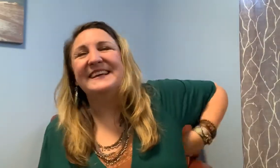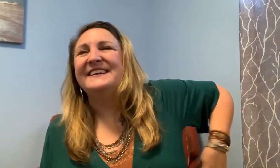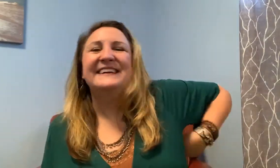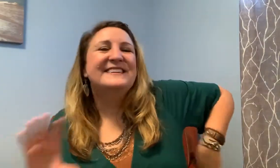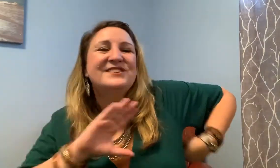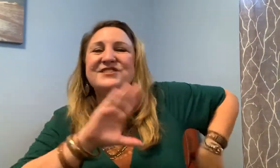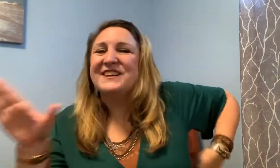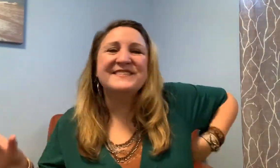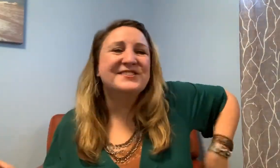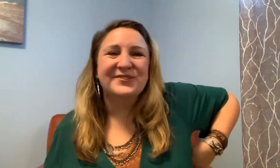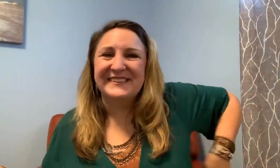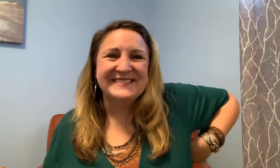it's just a choice